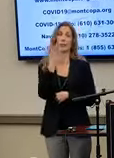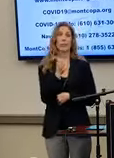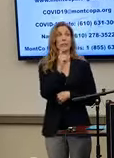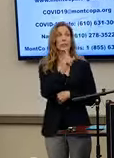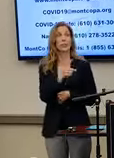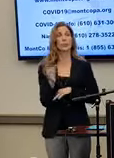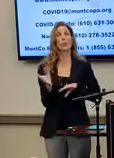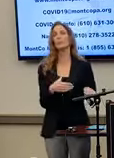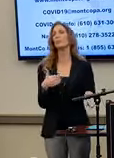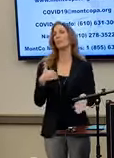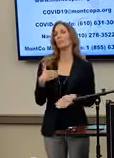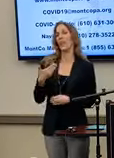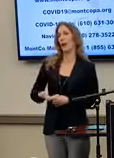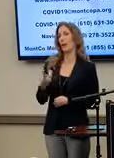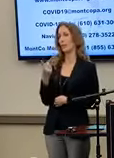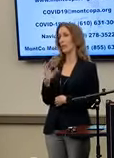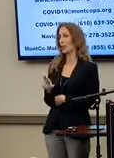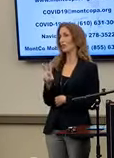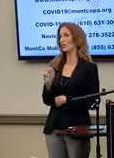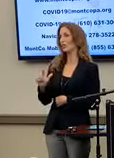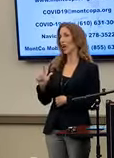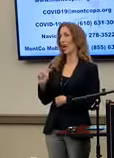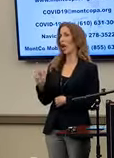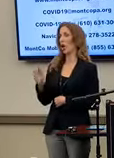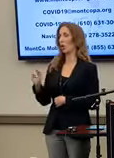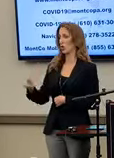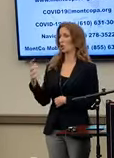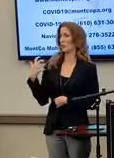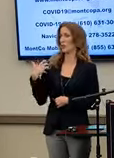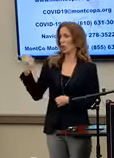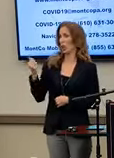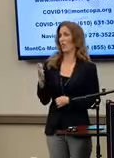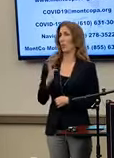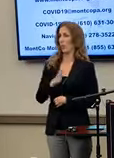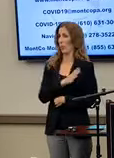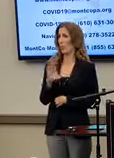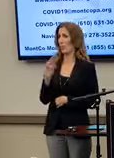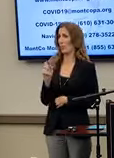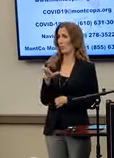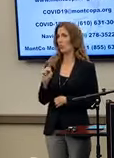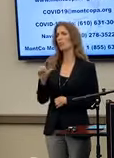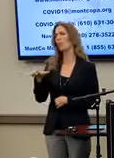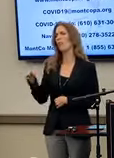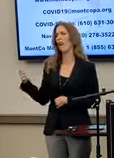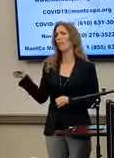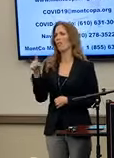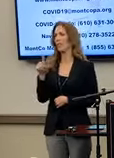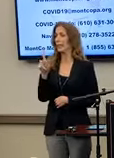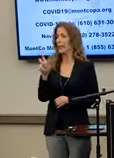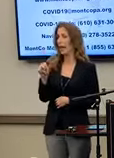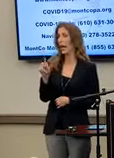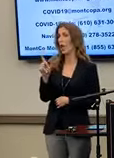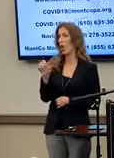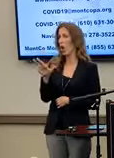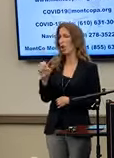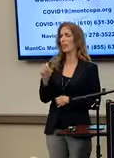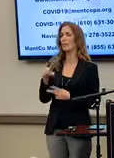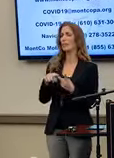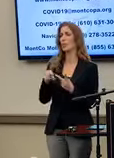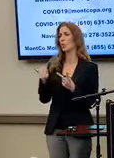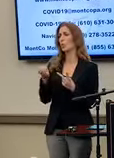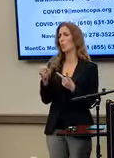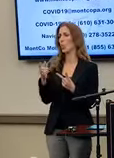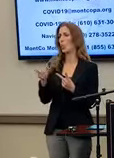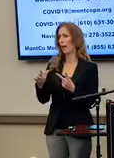So, I am Dr. Val Arcos, Chair of the Montgomery County Board of Commissioners, and I'm here with my fellow commissioners, Commissioner Ken Lawrence, our Vice Chair, and Commissioner